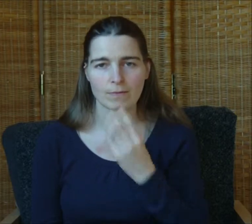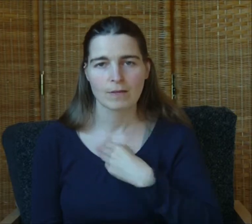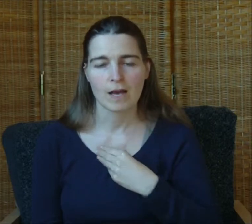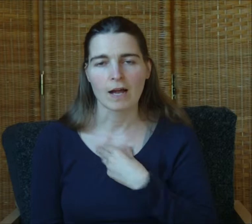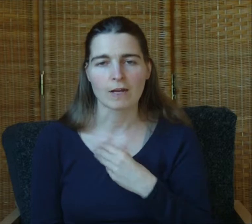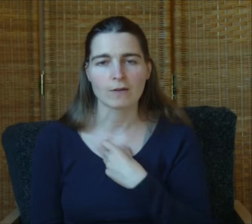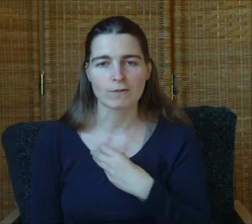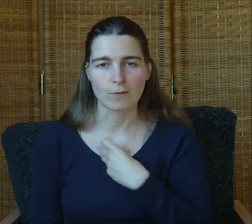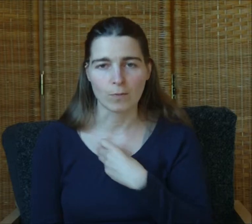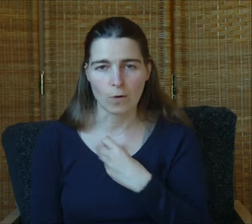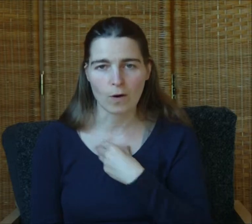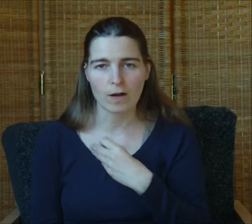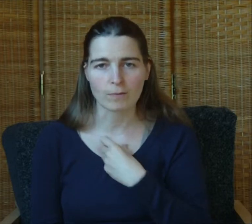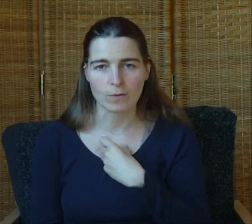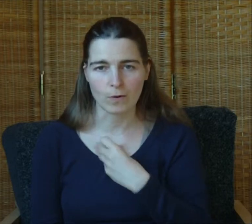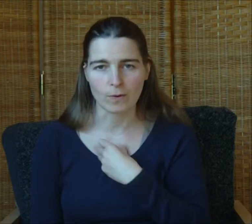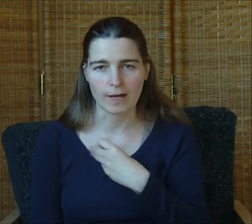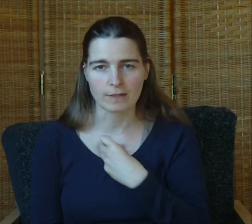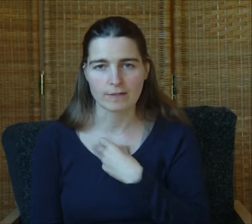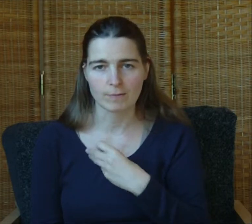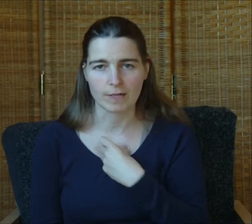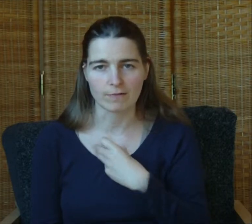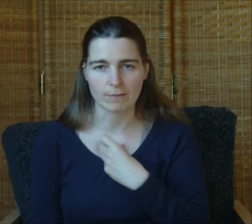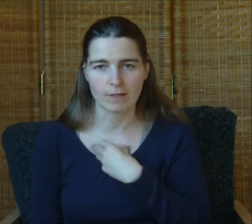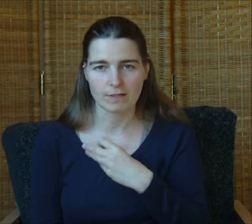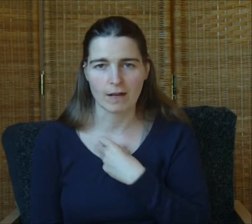And I look for more and more ways to believe in myself.